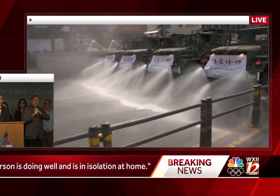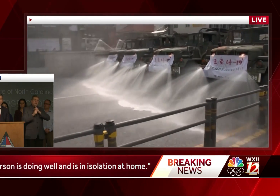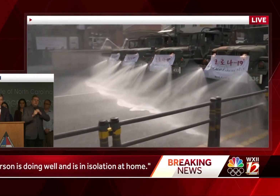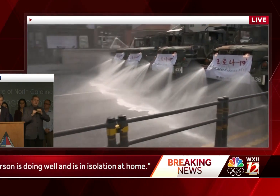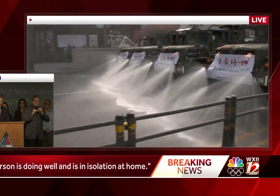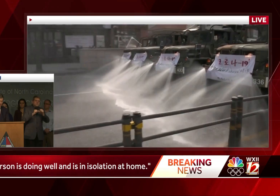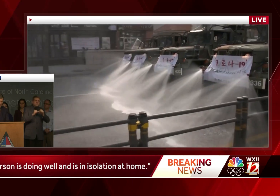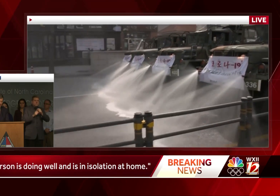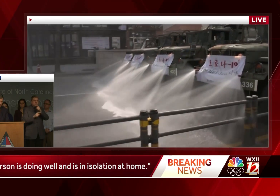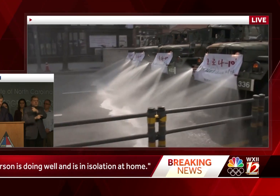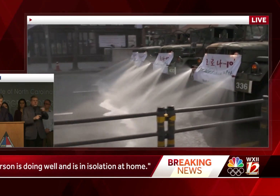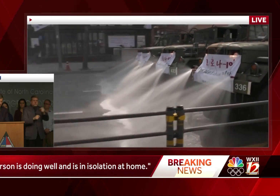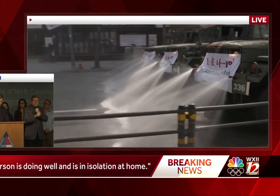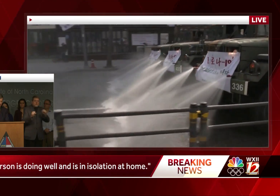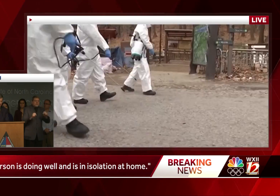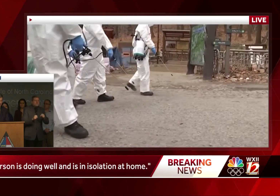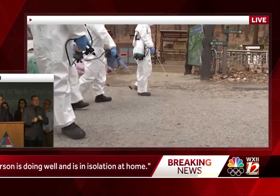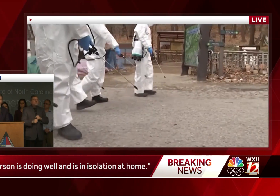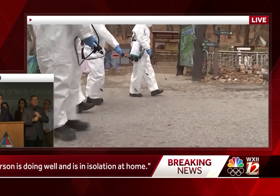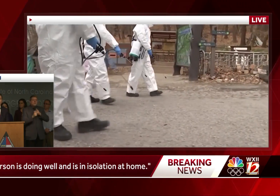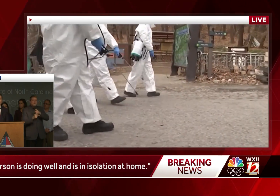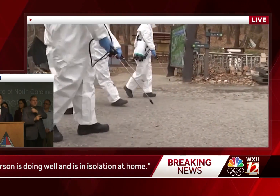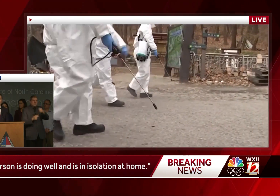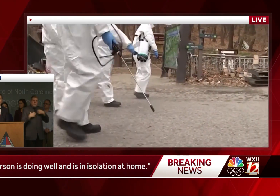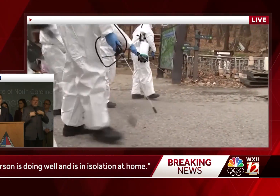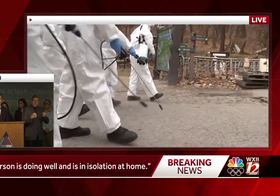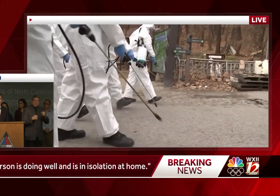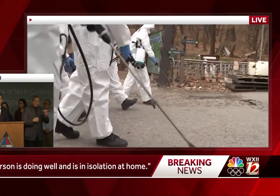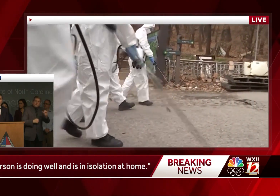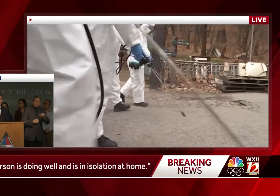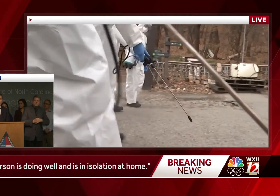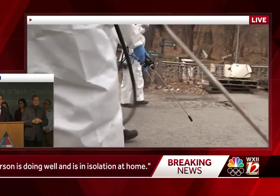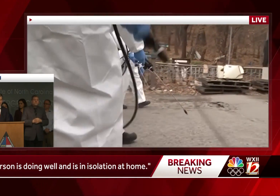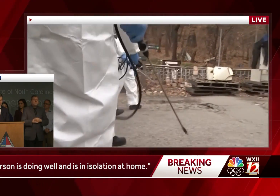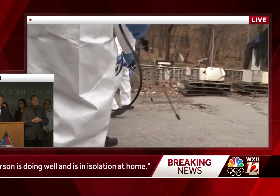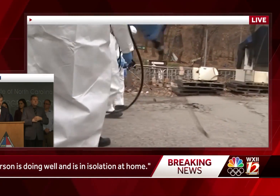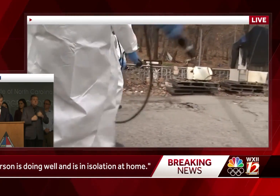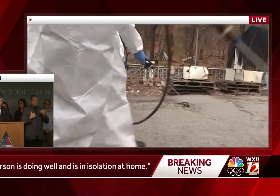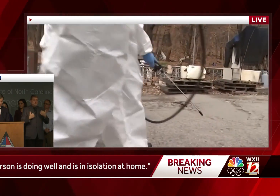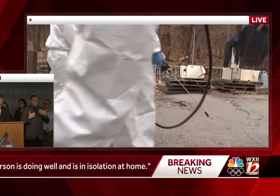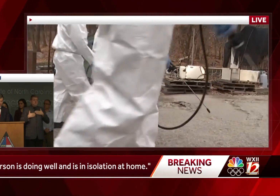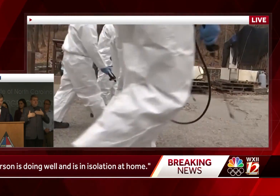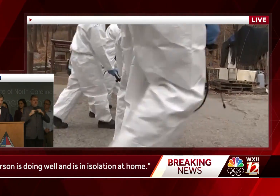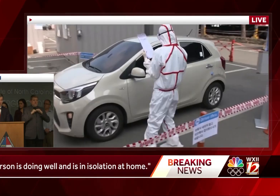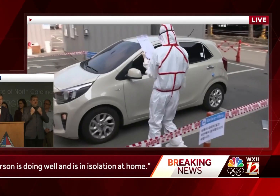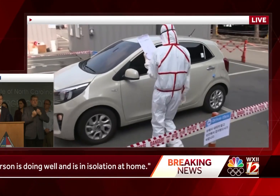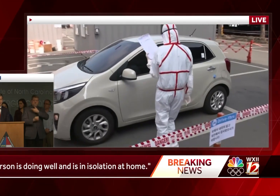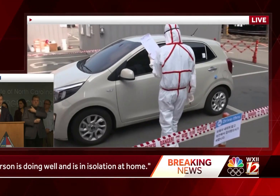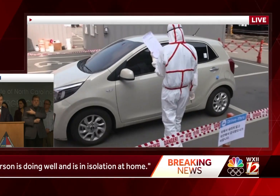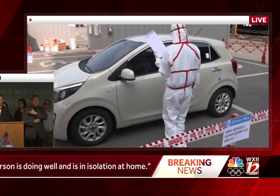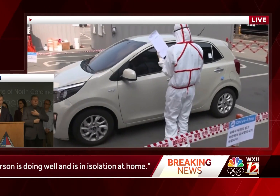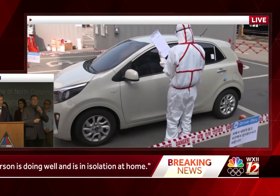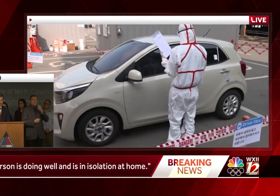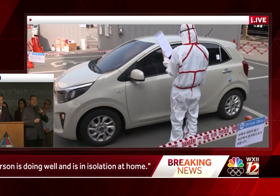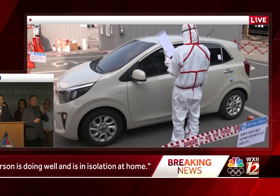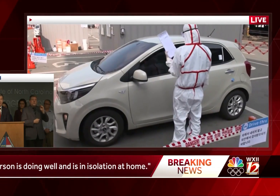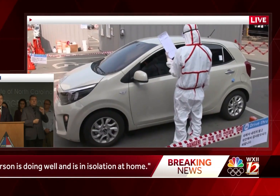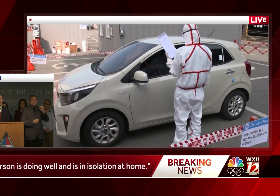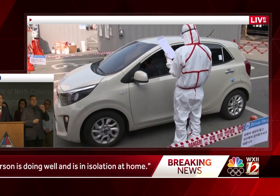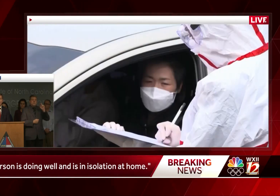I'm joined today by the Secretary of the North Carolina Department of Health and Human Services, Dr. Mandy Cohen,